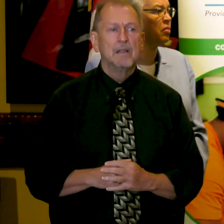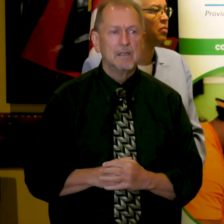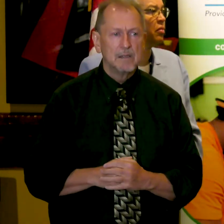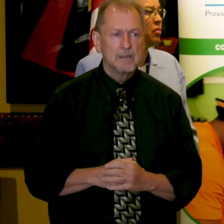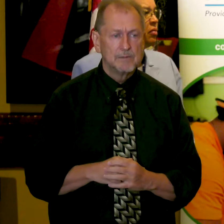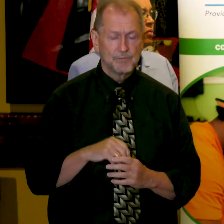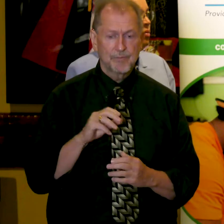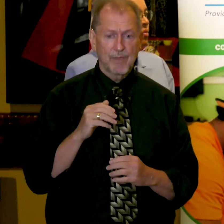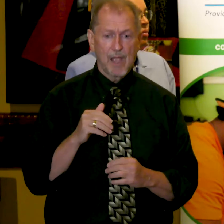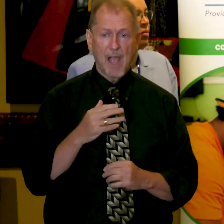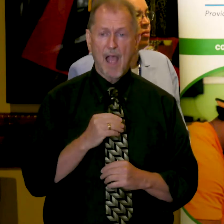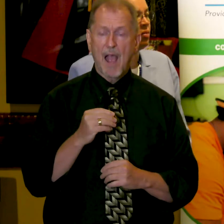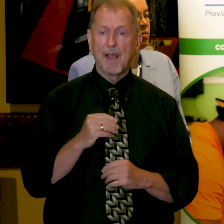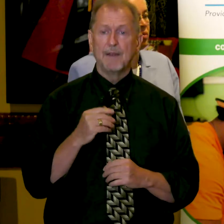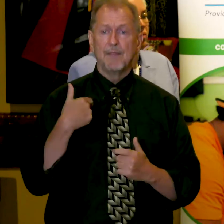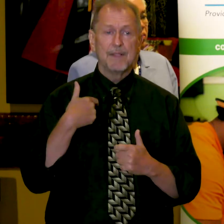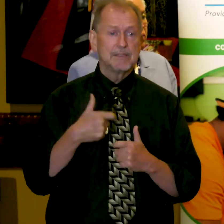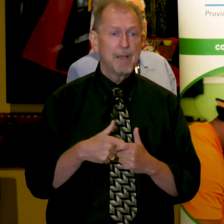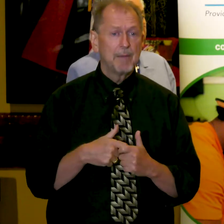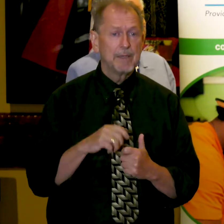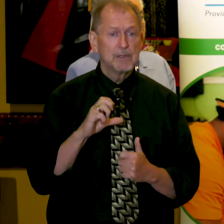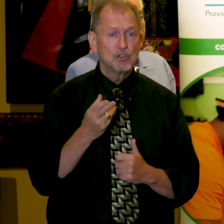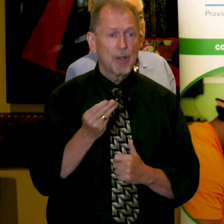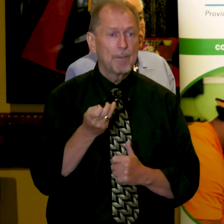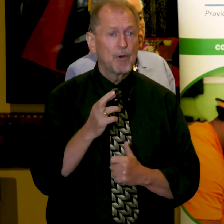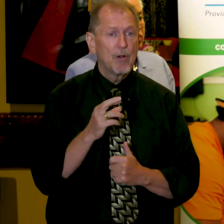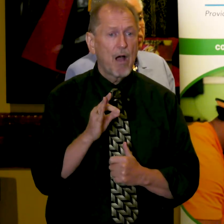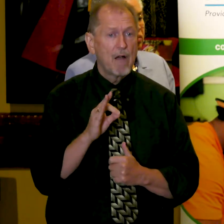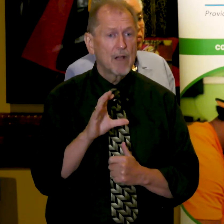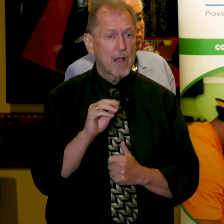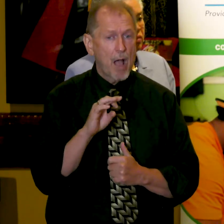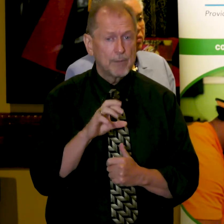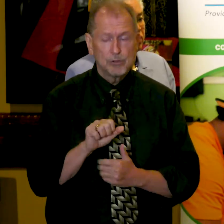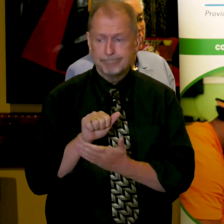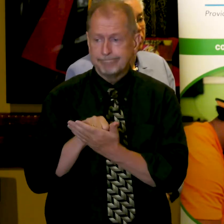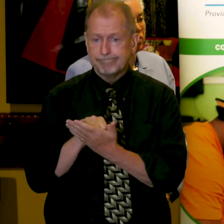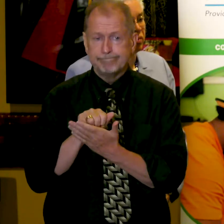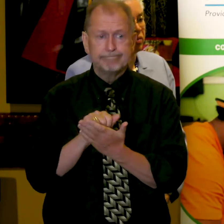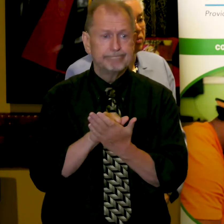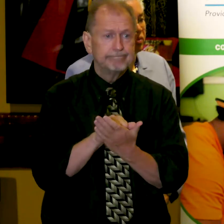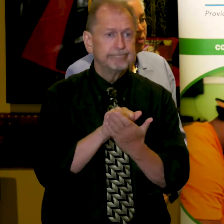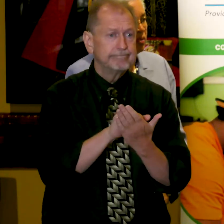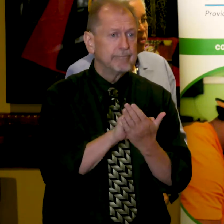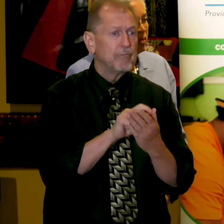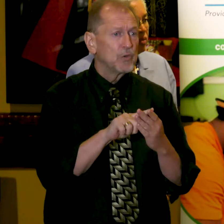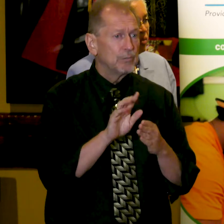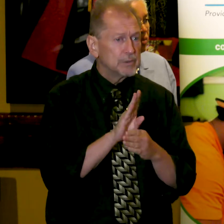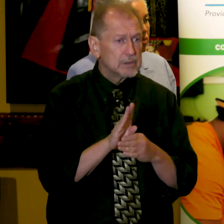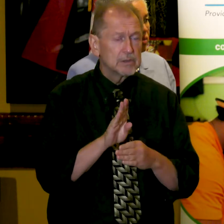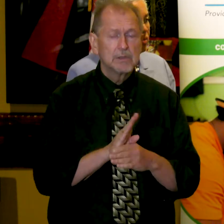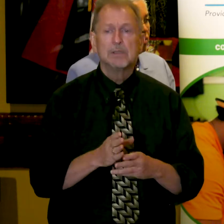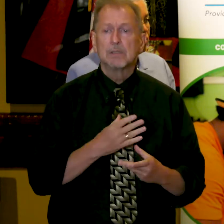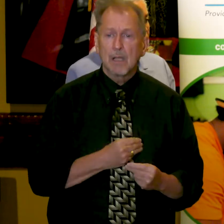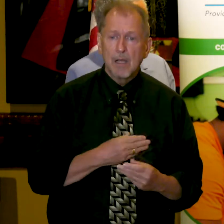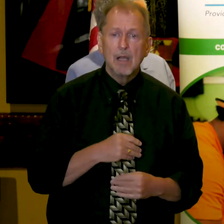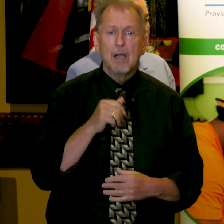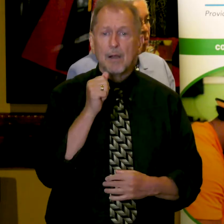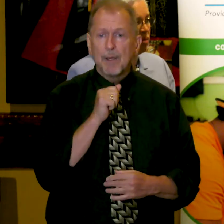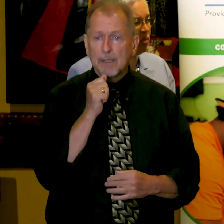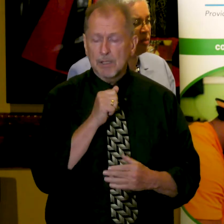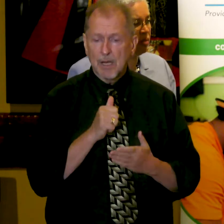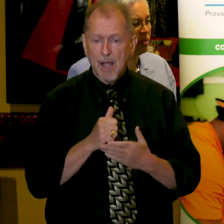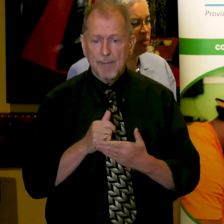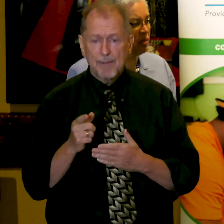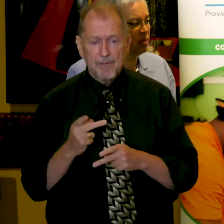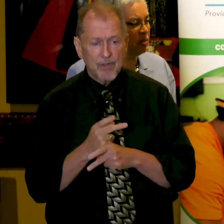knocking on doors and talking to those businesses and being compassionate and being patient and helping them work